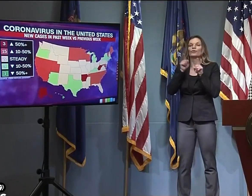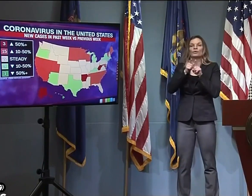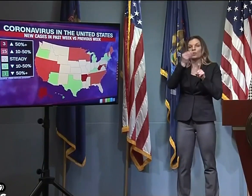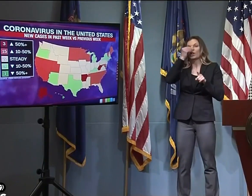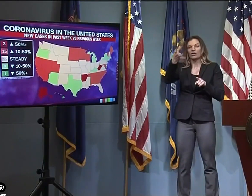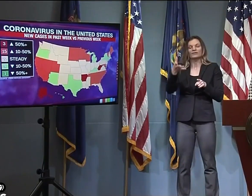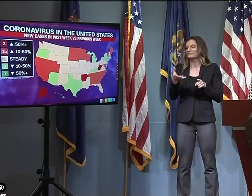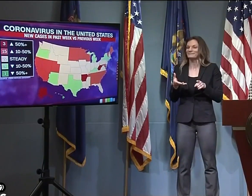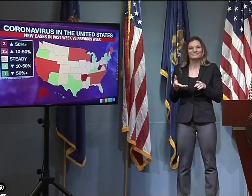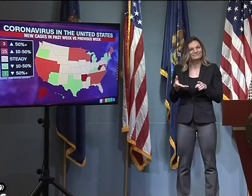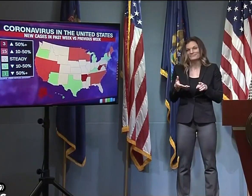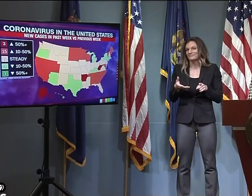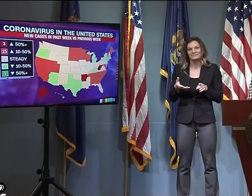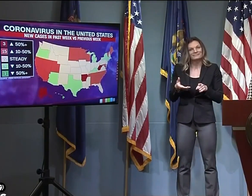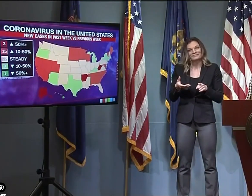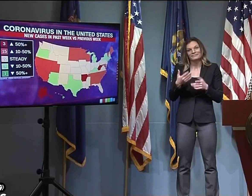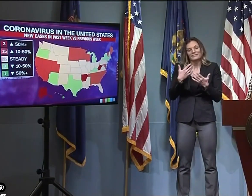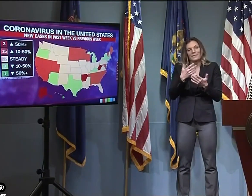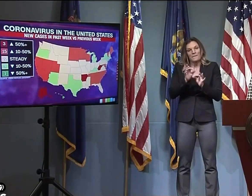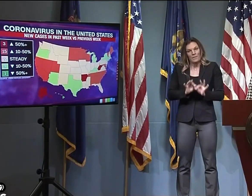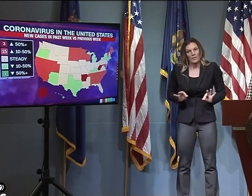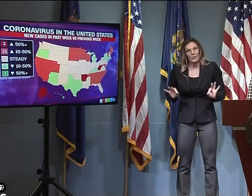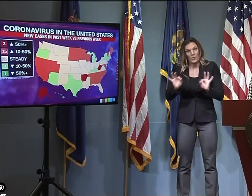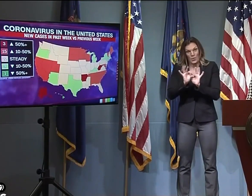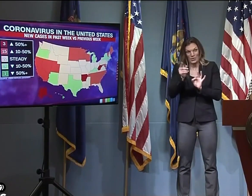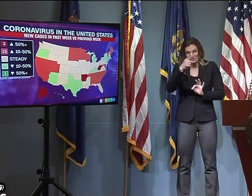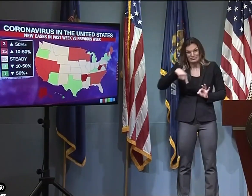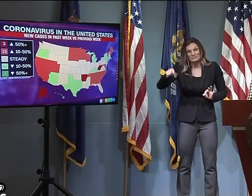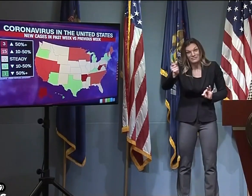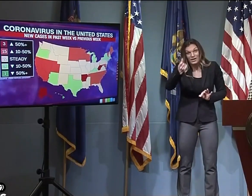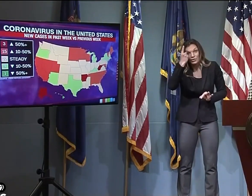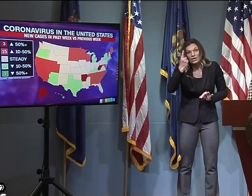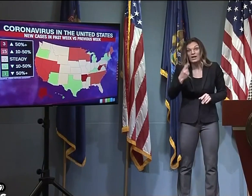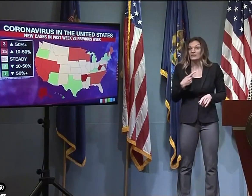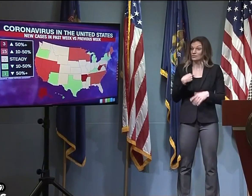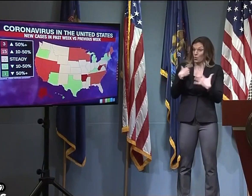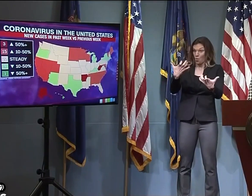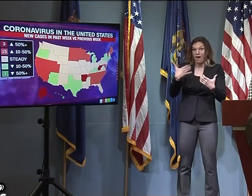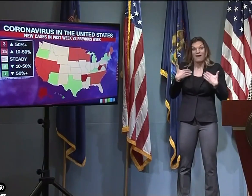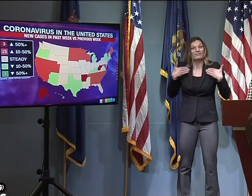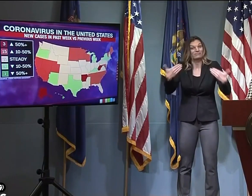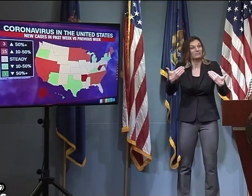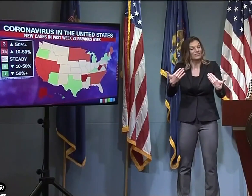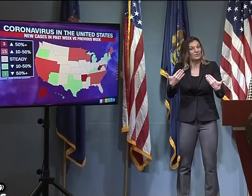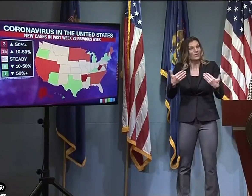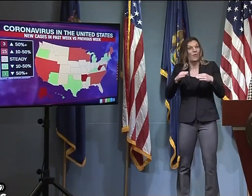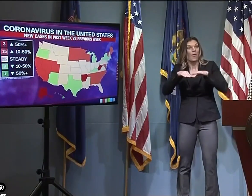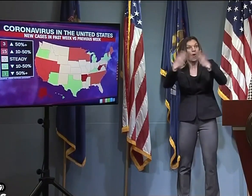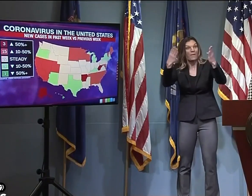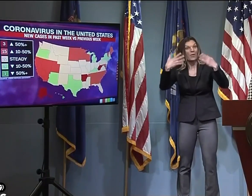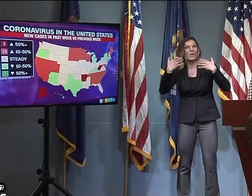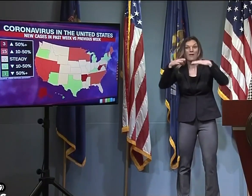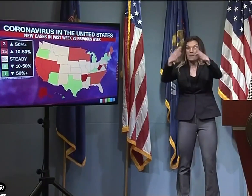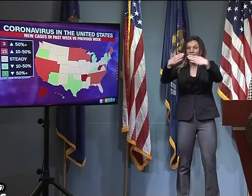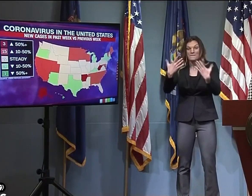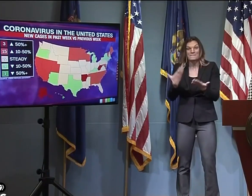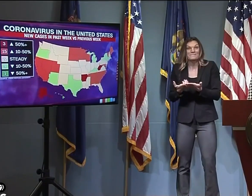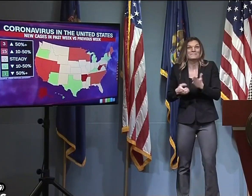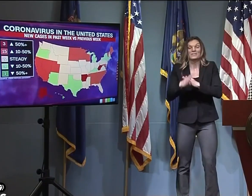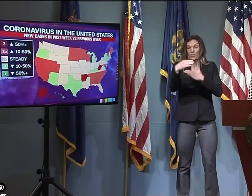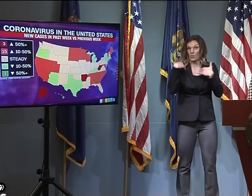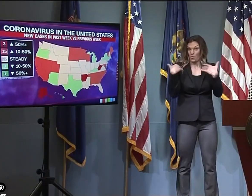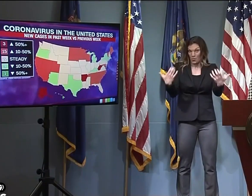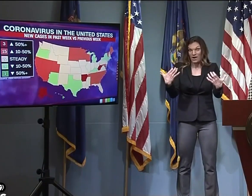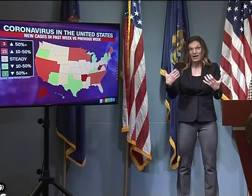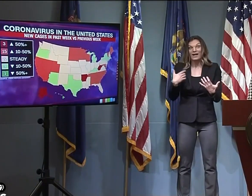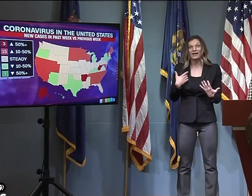weekend were disturbing. I want people to recognize that in order for us to keep moving forward as a state, we are